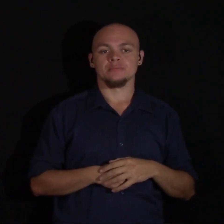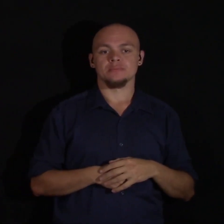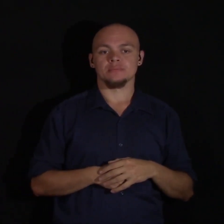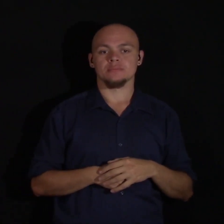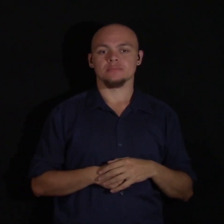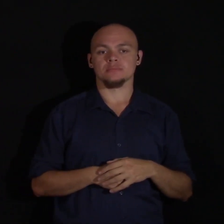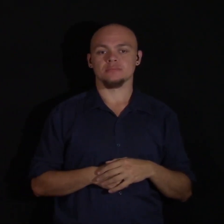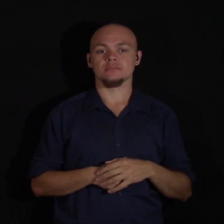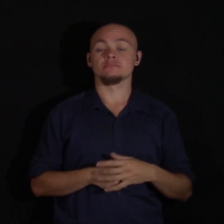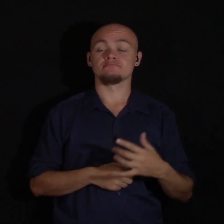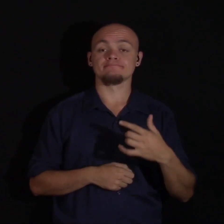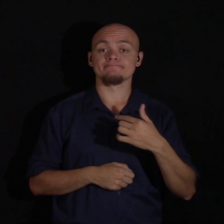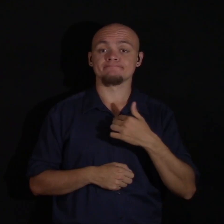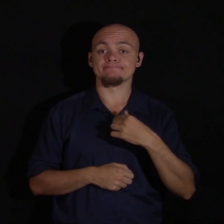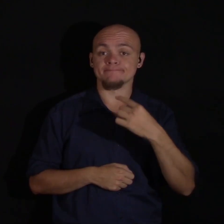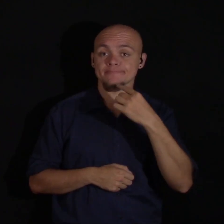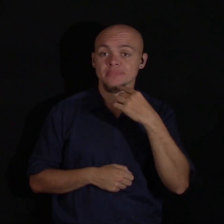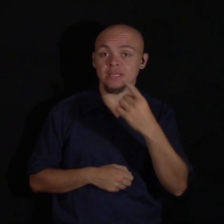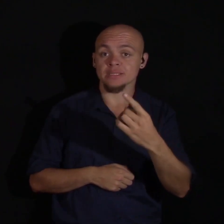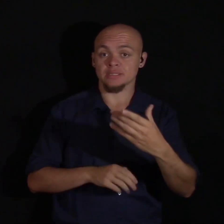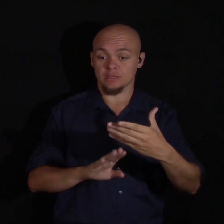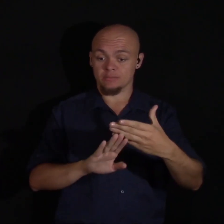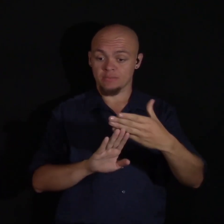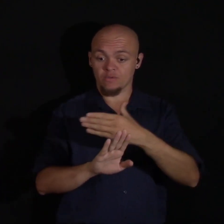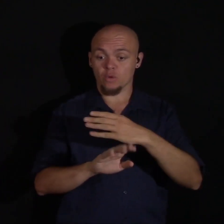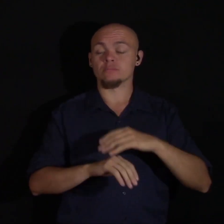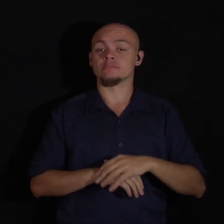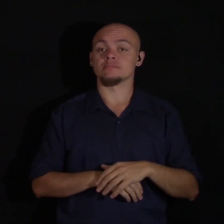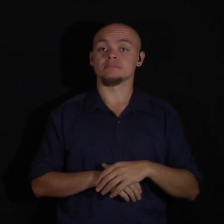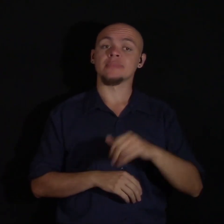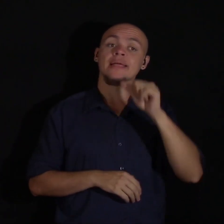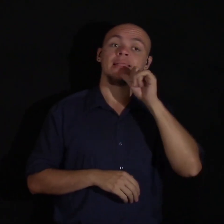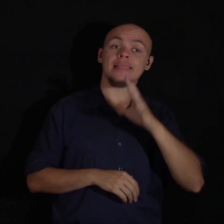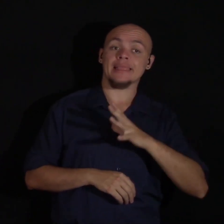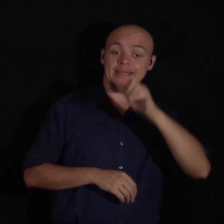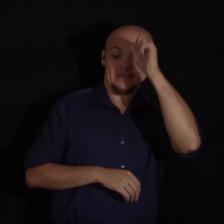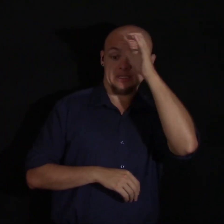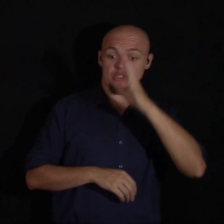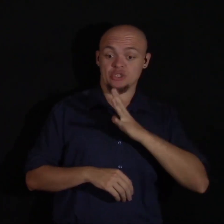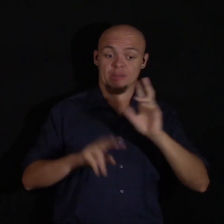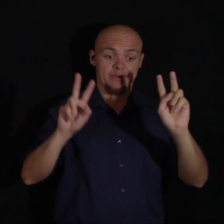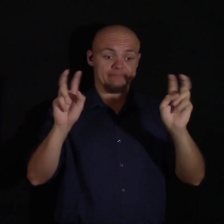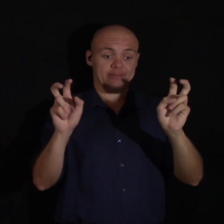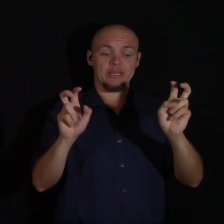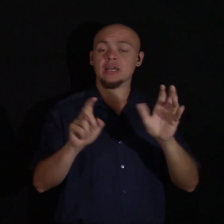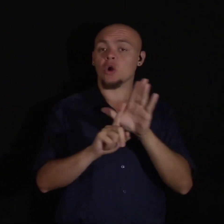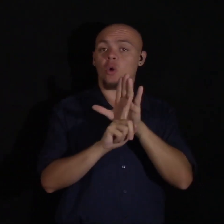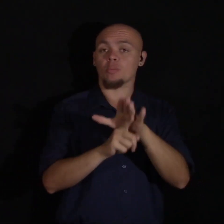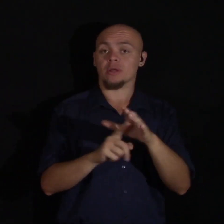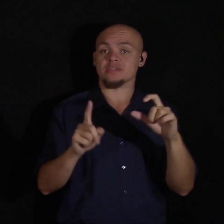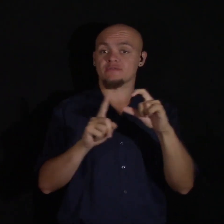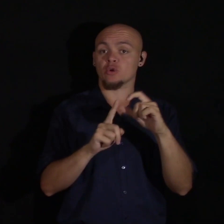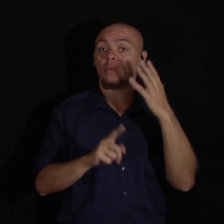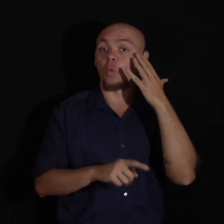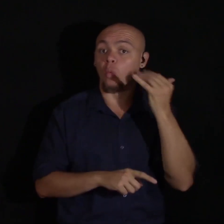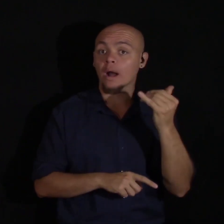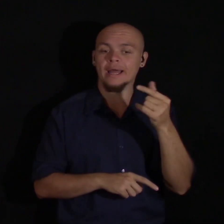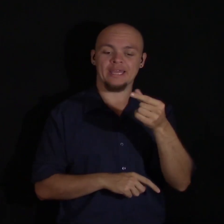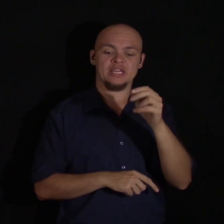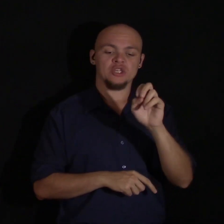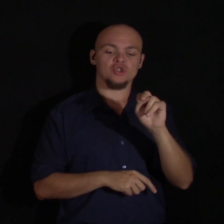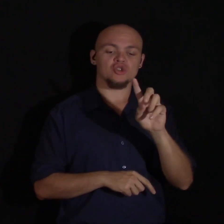Like I said earlier. Ladies and gentlemen is an oppressive term. Because gender identity